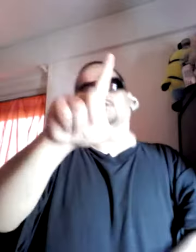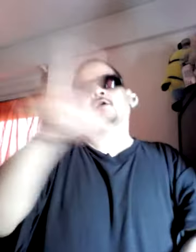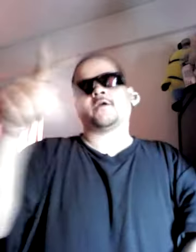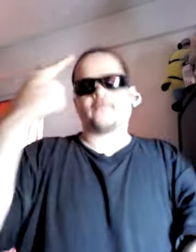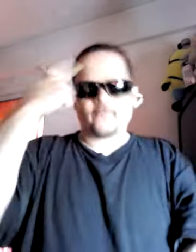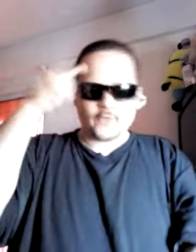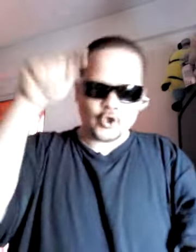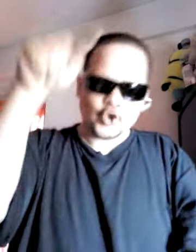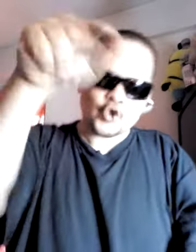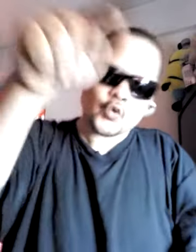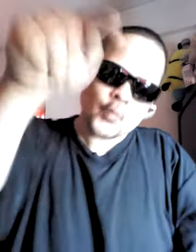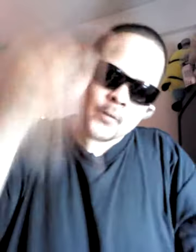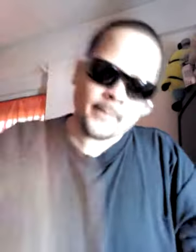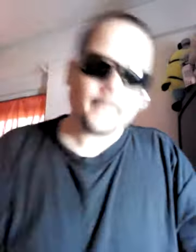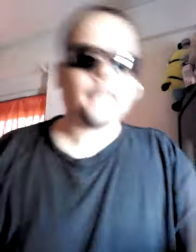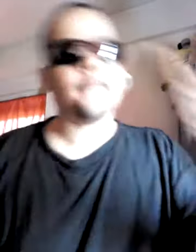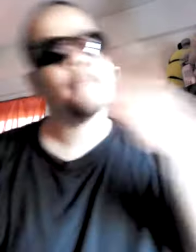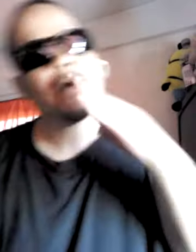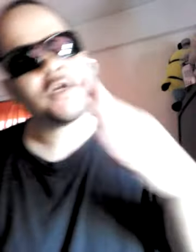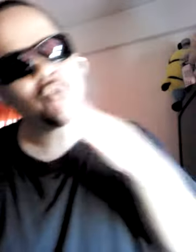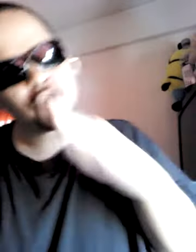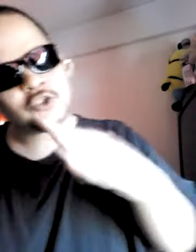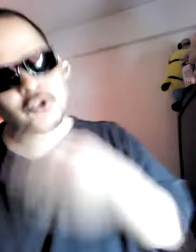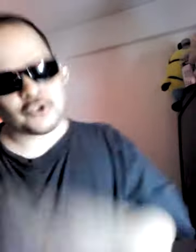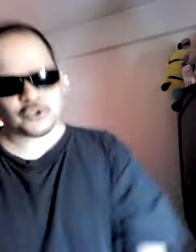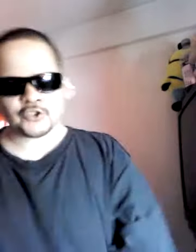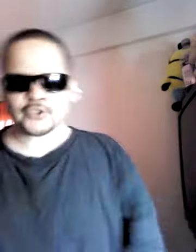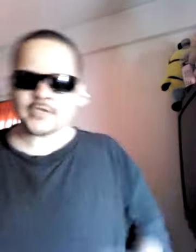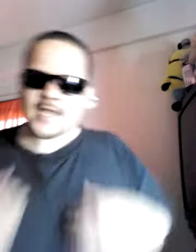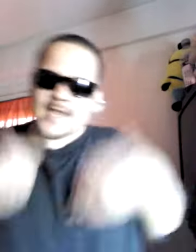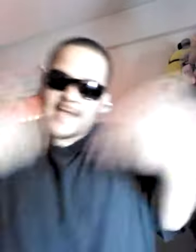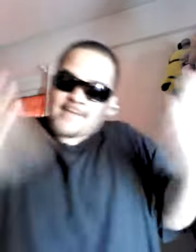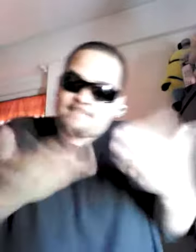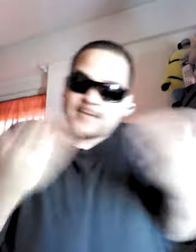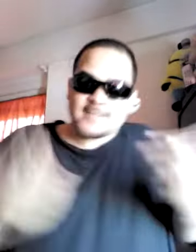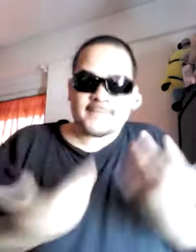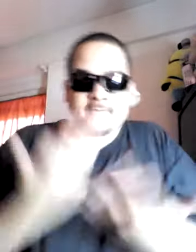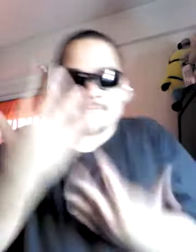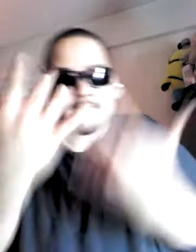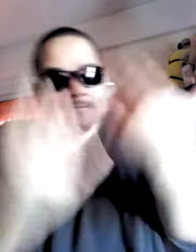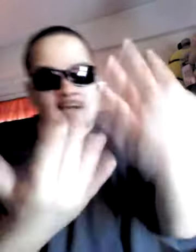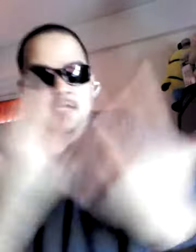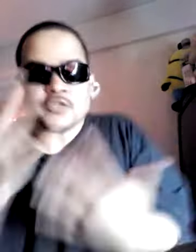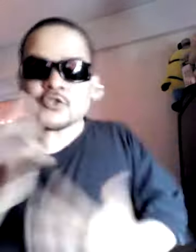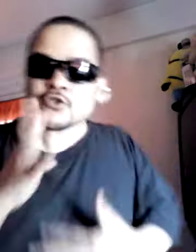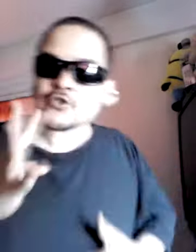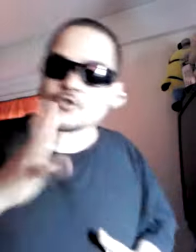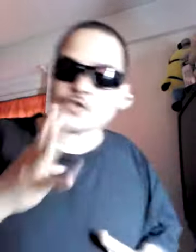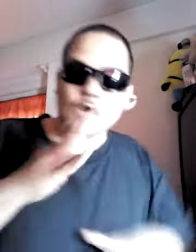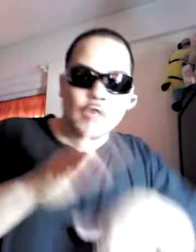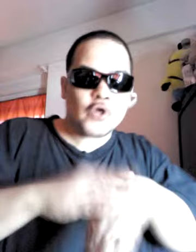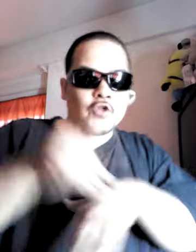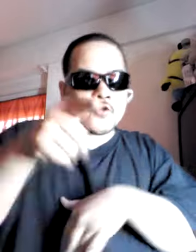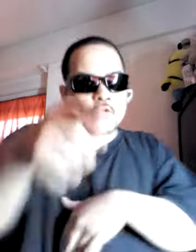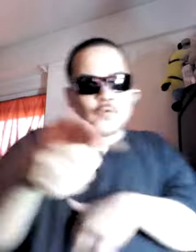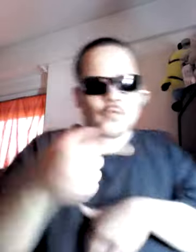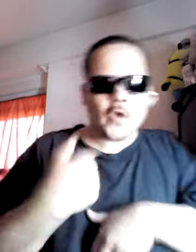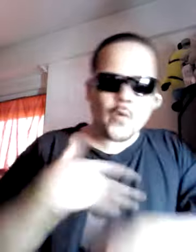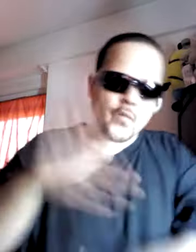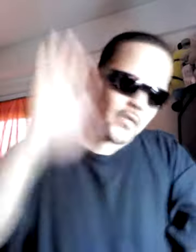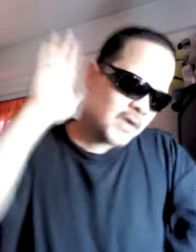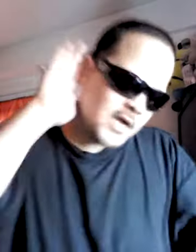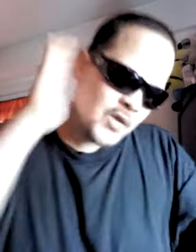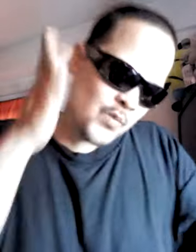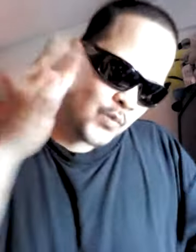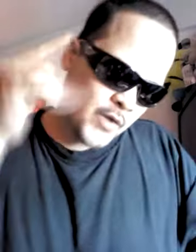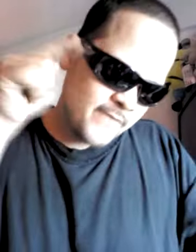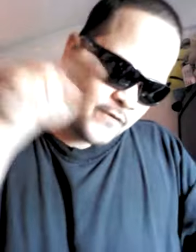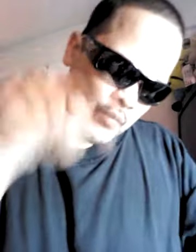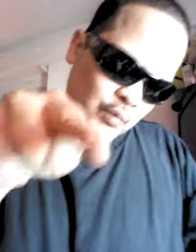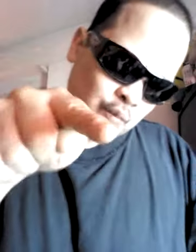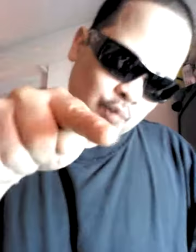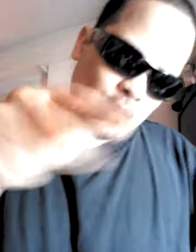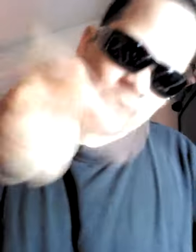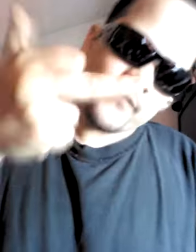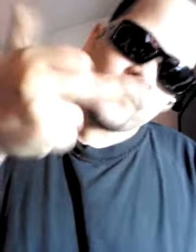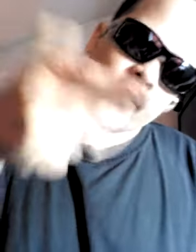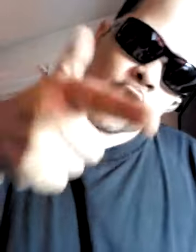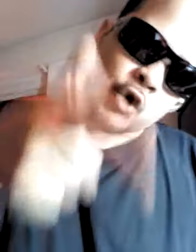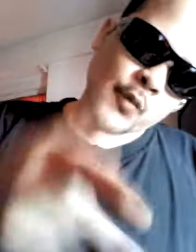Ain't hype in the motherfuckin' house But a 94 Chill My nigga slip in that motherfuckin' house Half bounce